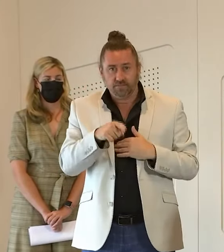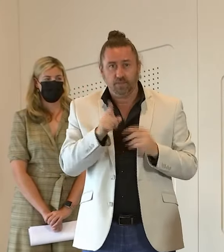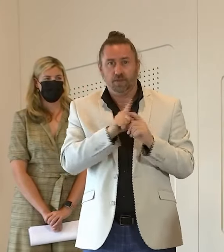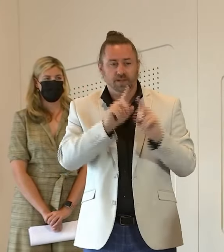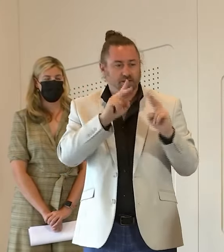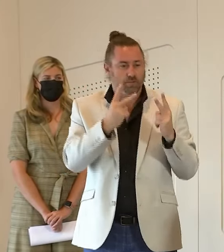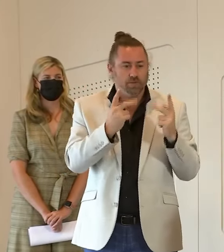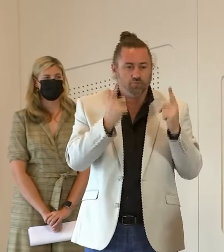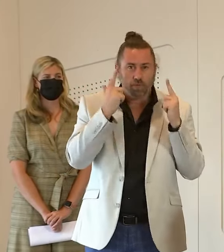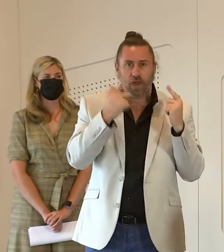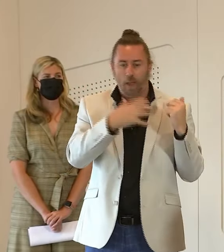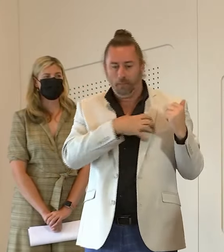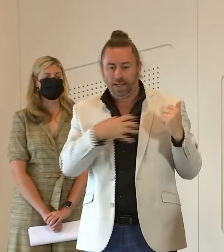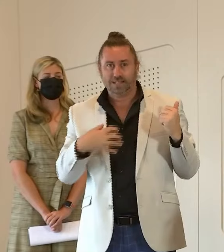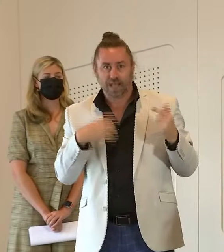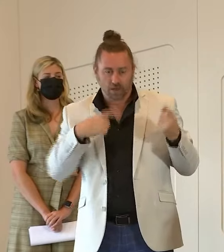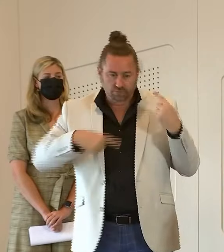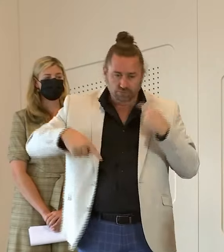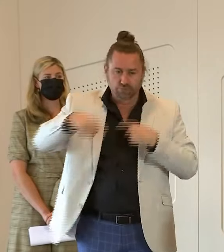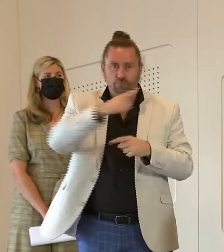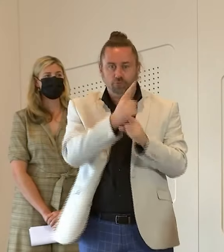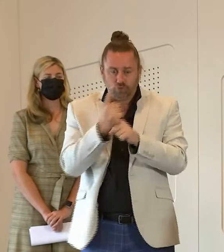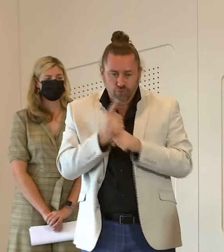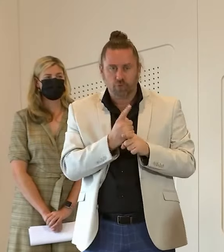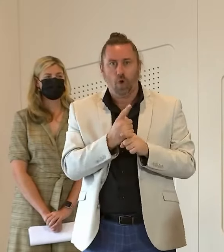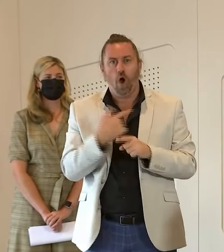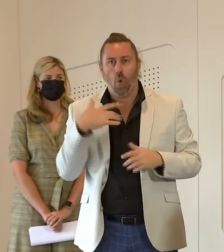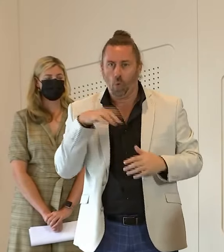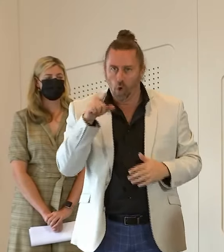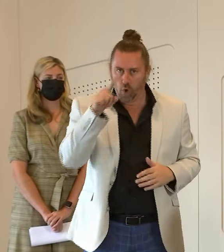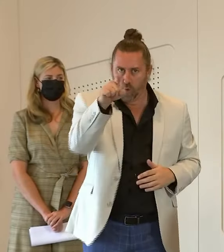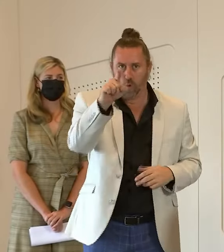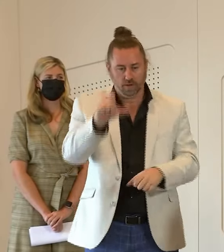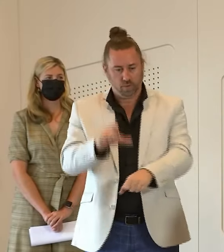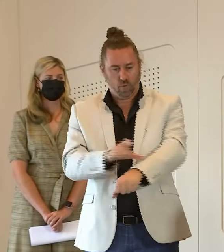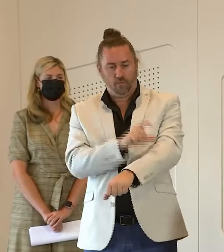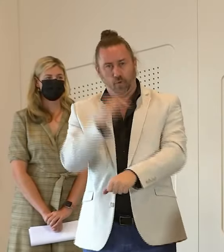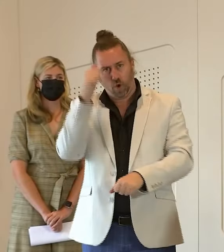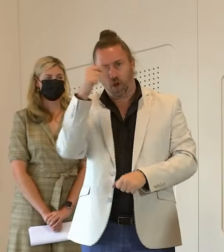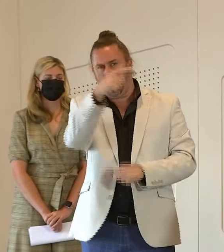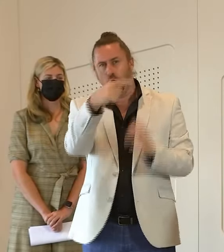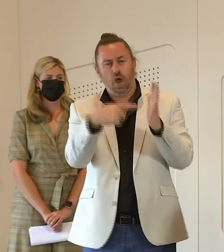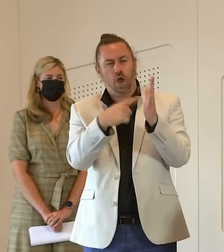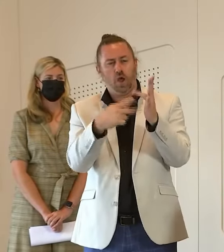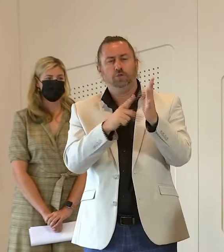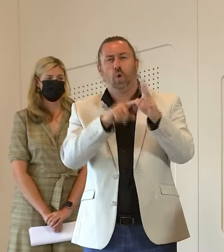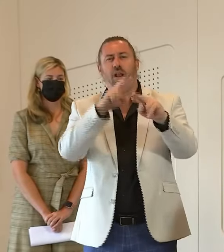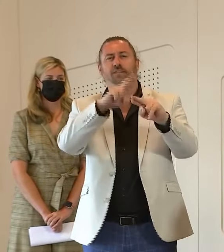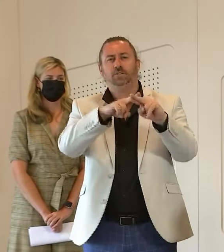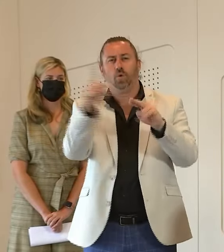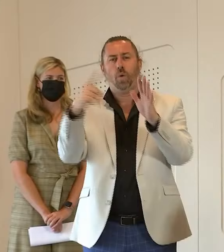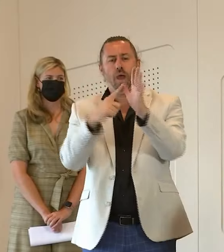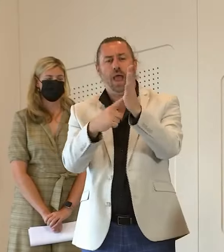firmly believe that the people of this state can have absolute confidence that tony fitzgerald and alan wilson will carry